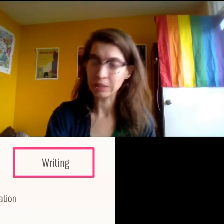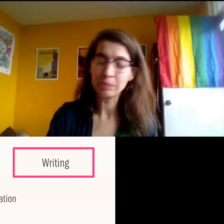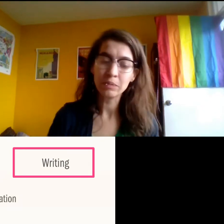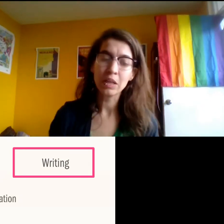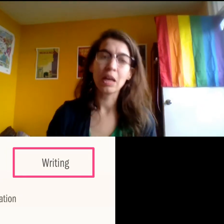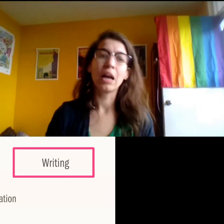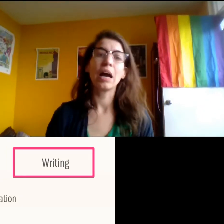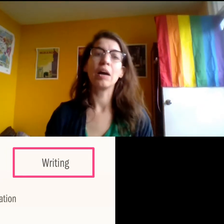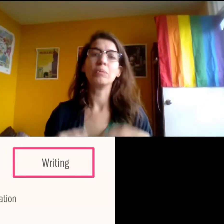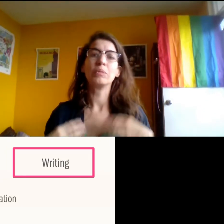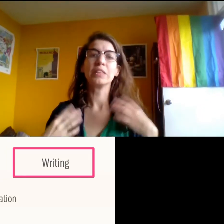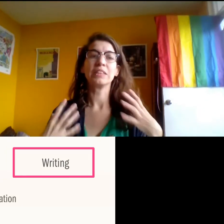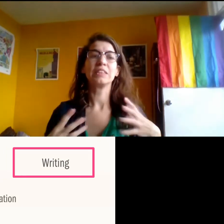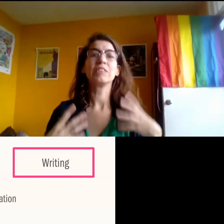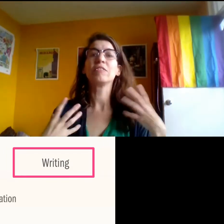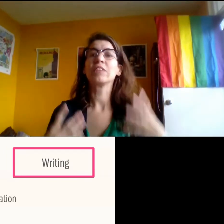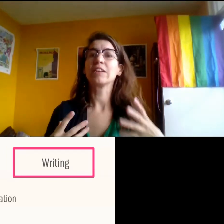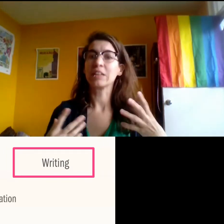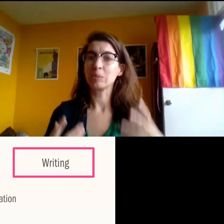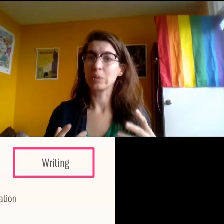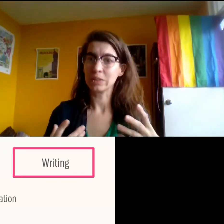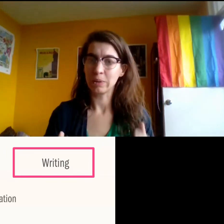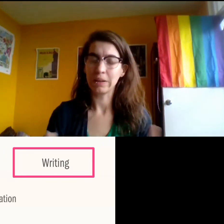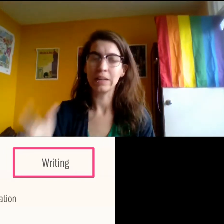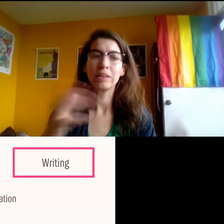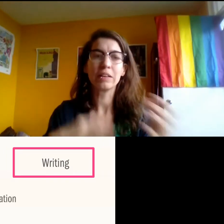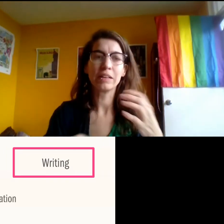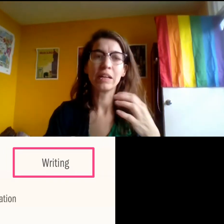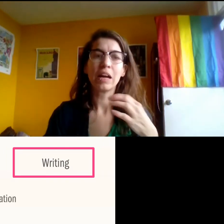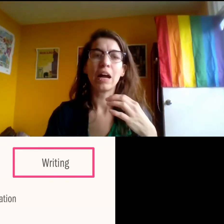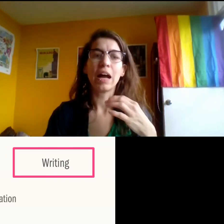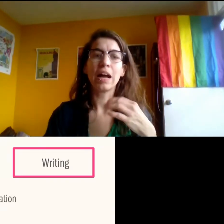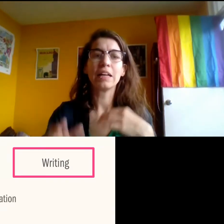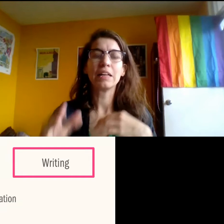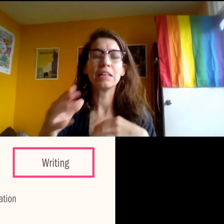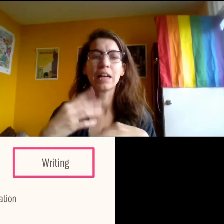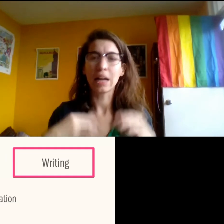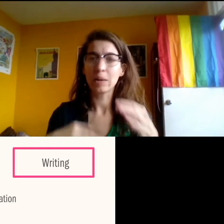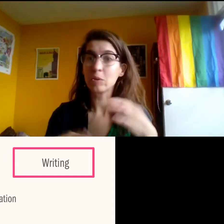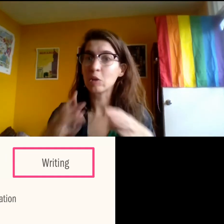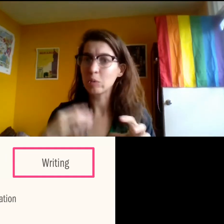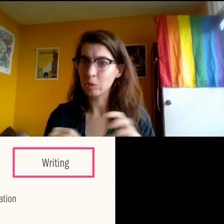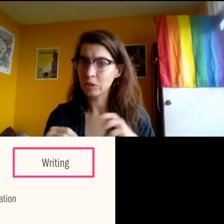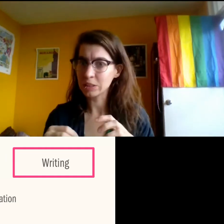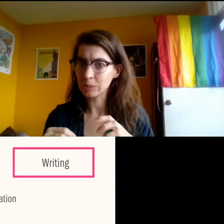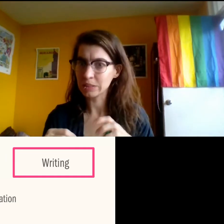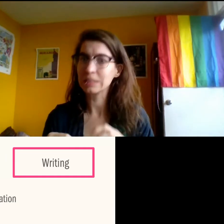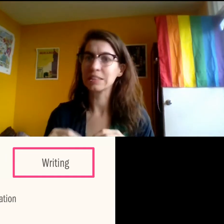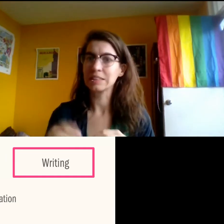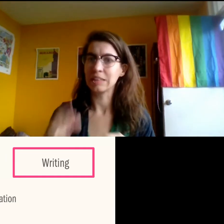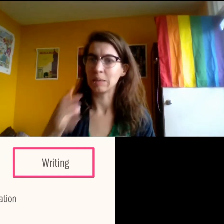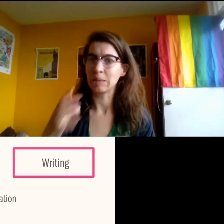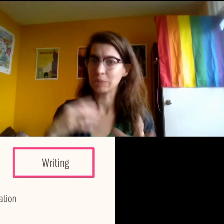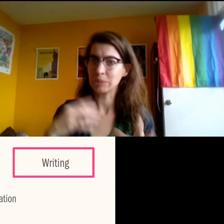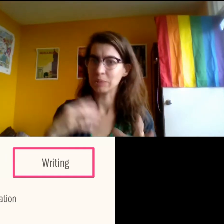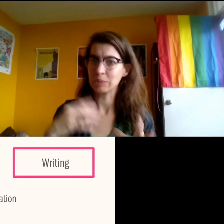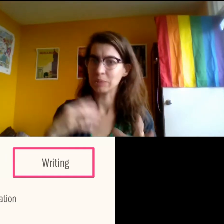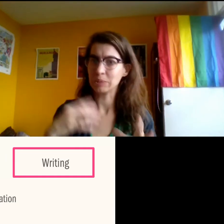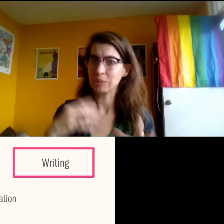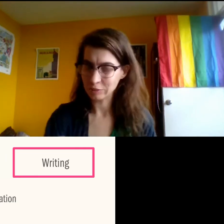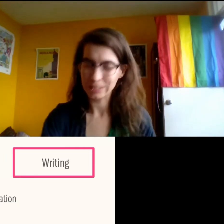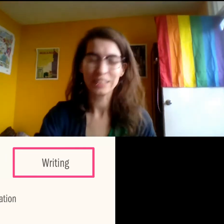information. Um, this is a very important part. And, uh, I will go more deeply into these steps